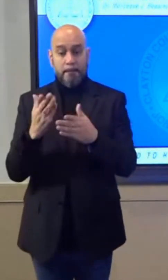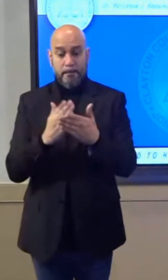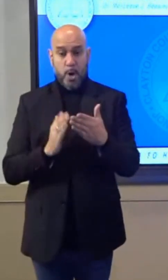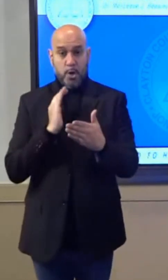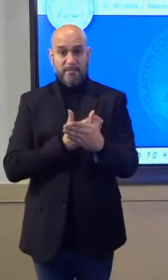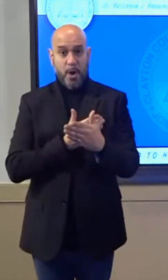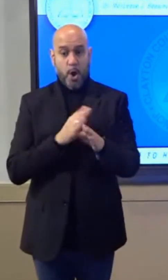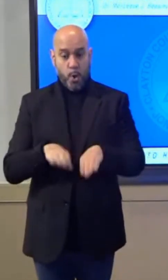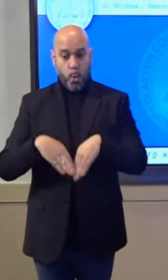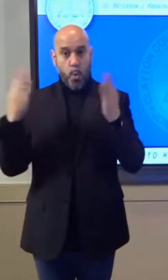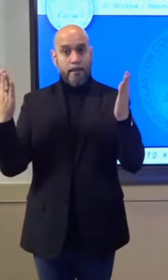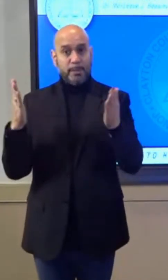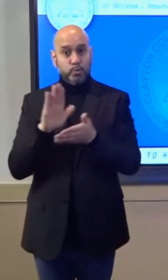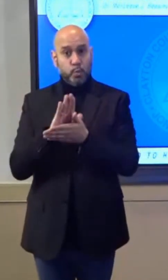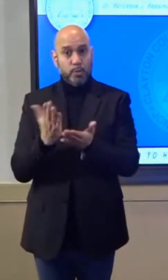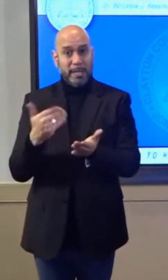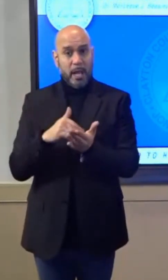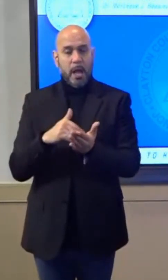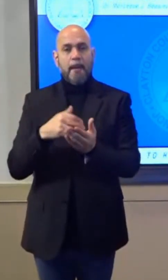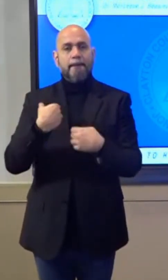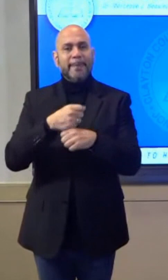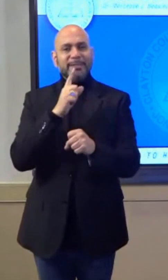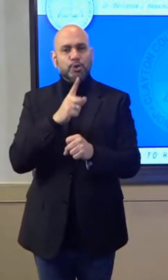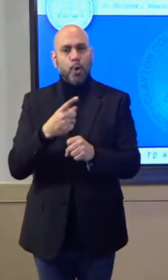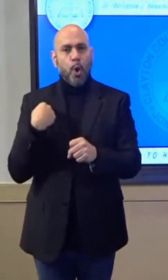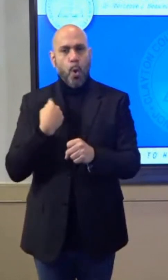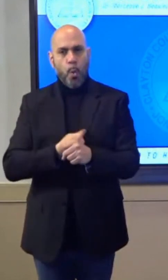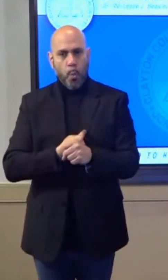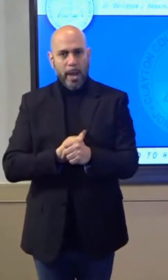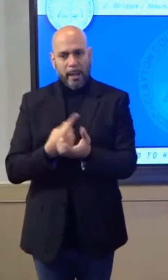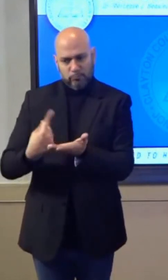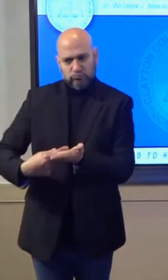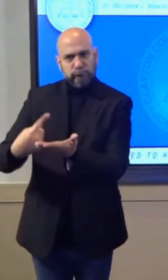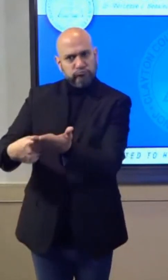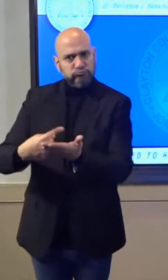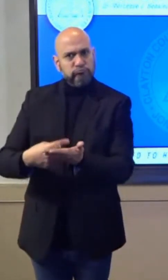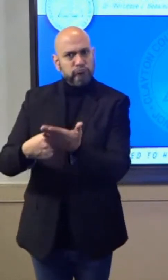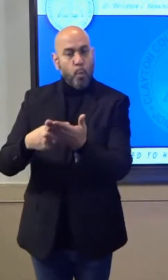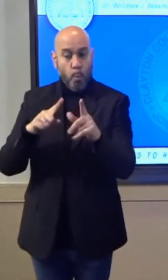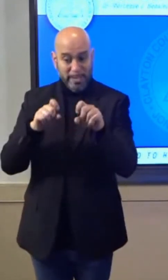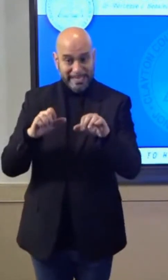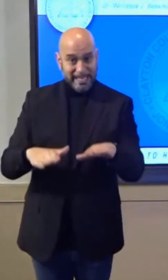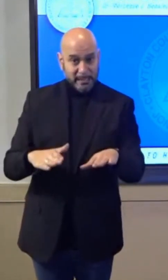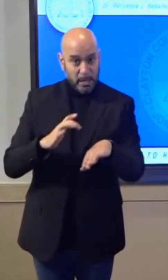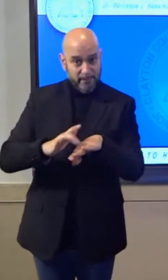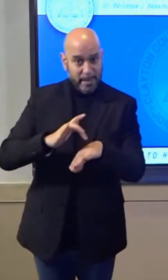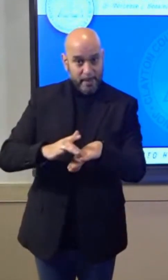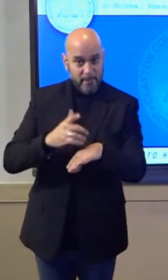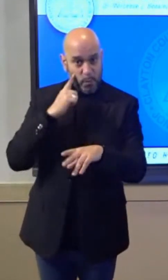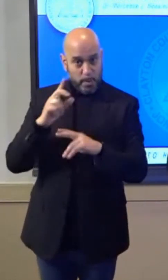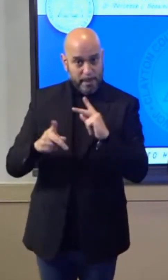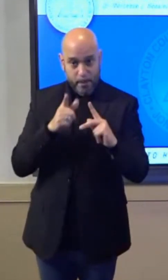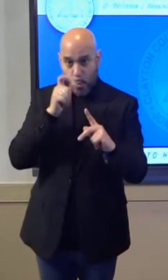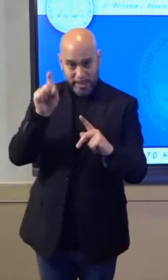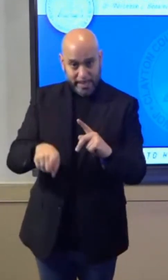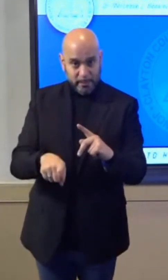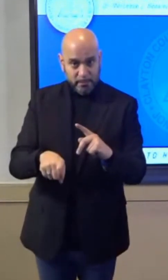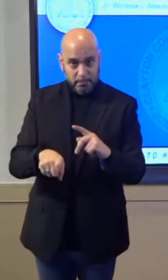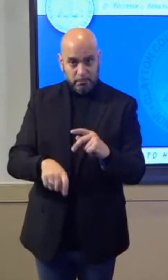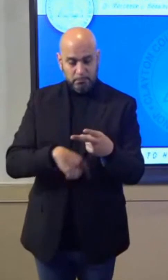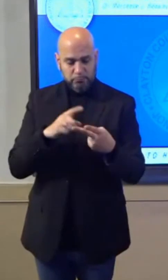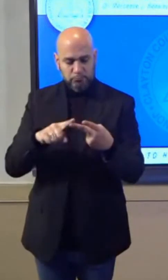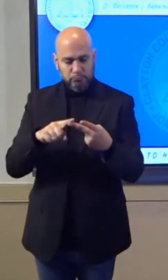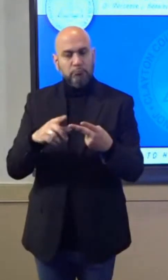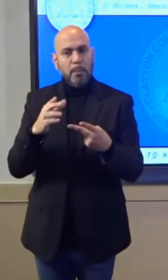plan is to assure we mitigate with testing being available for those who need to be tested and